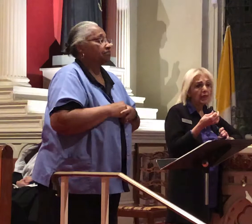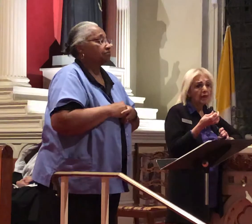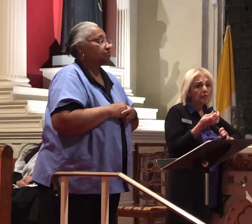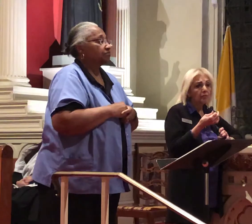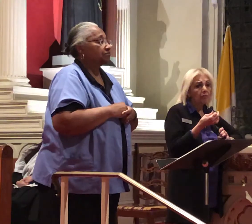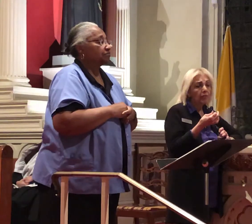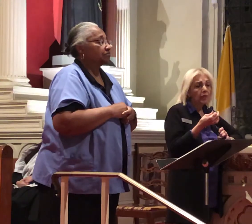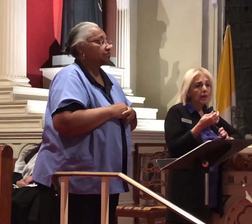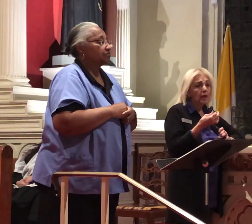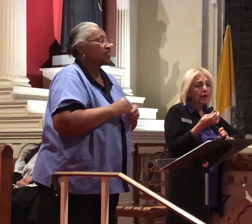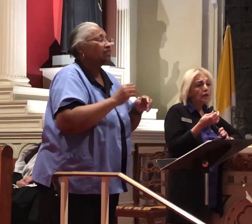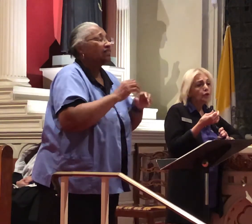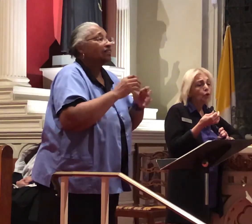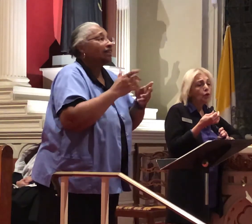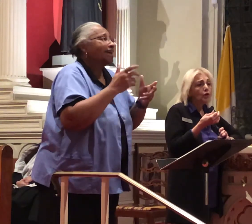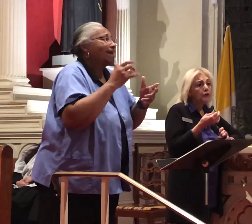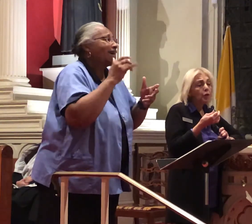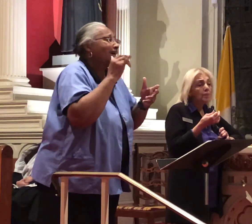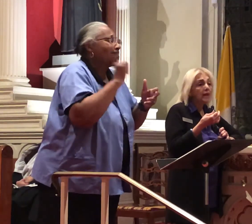don't waste that opportunity